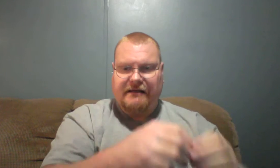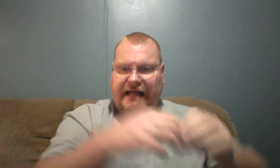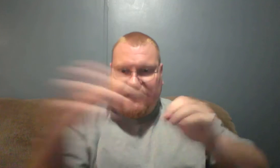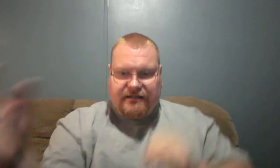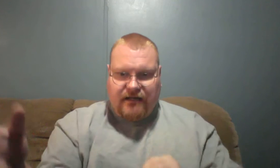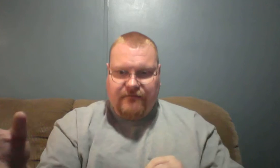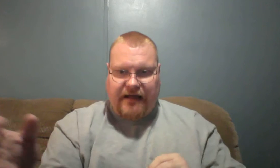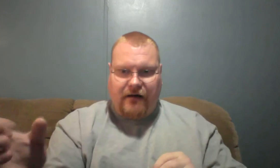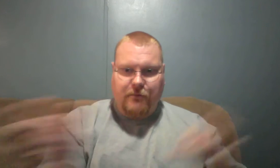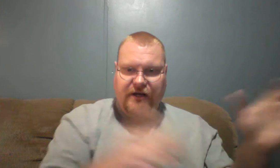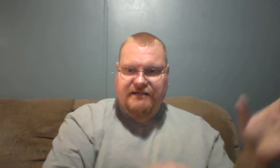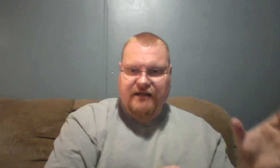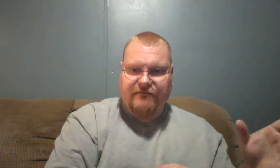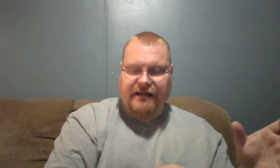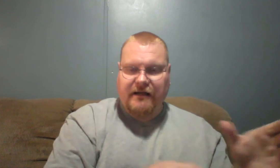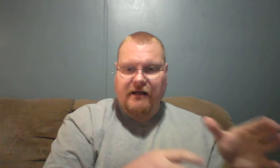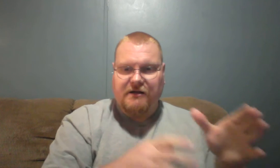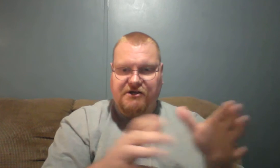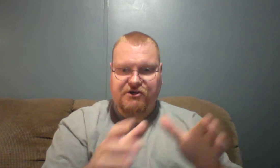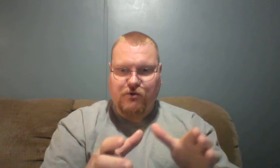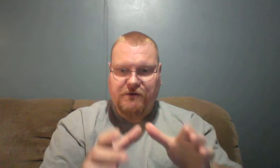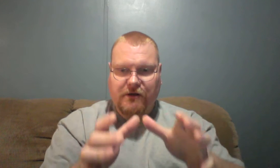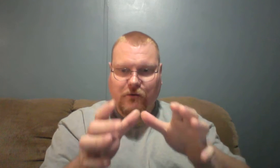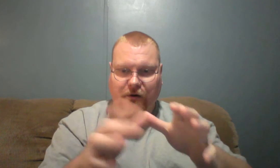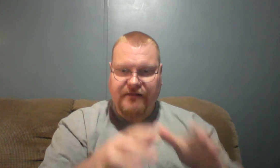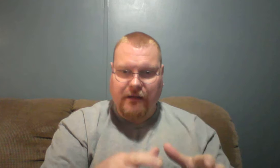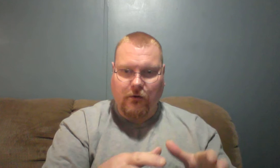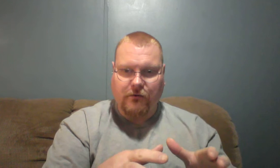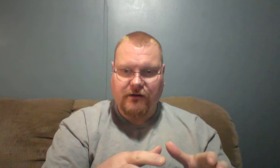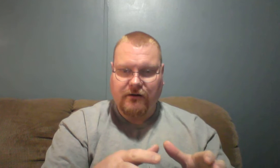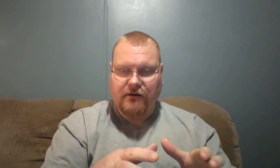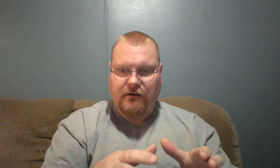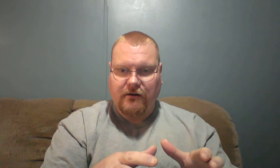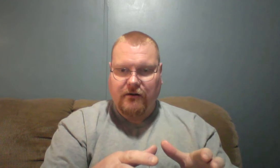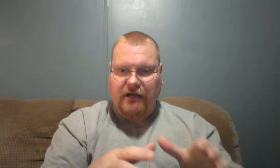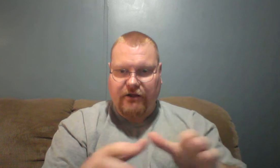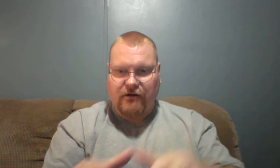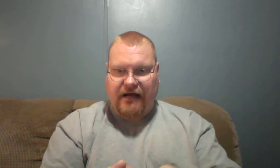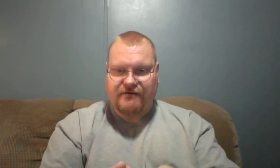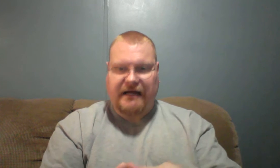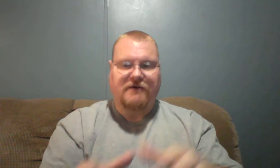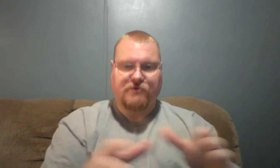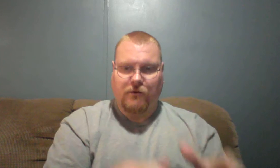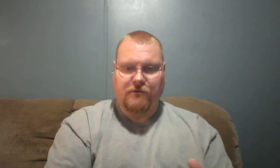taking stuff out, putting stuff in to suit what they want and their lifestyles or wants.